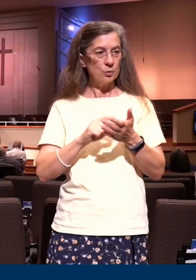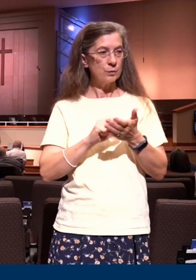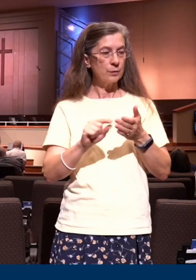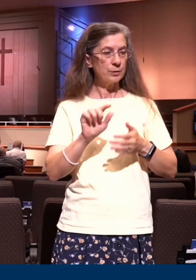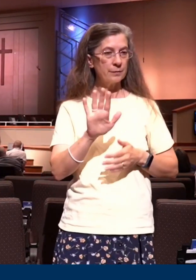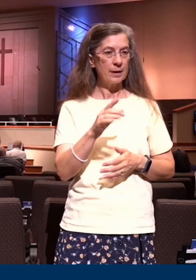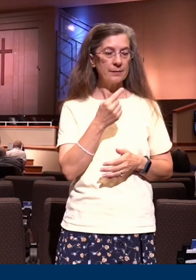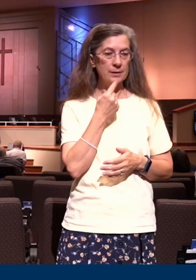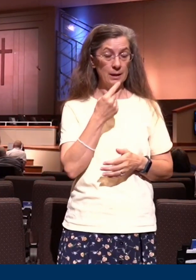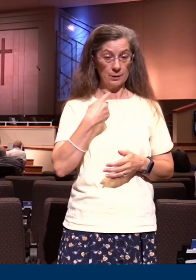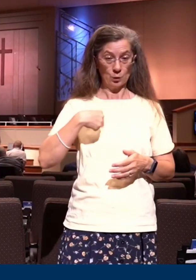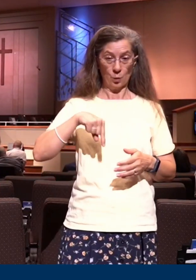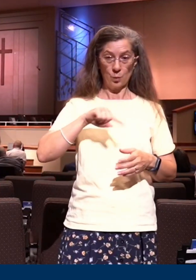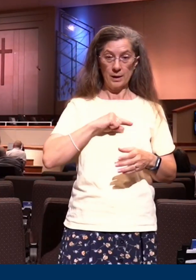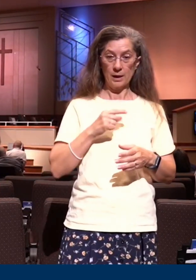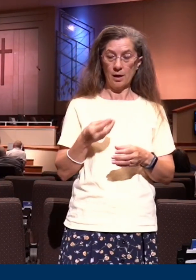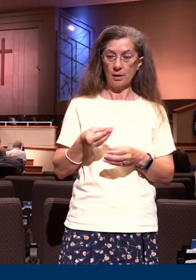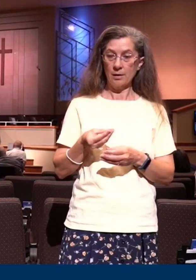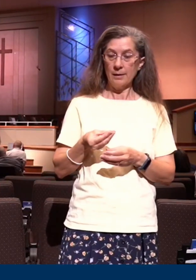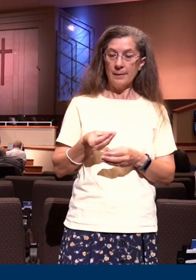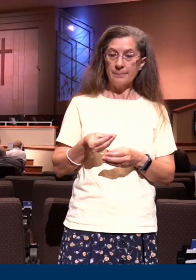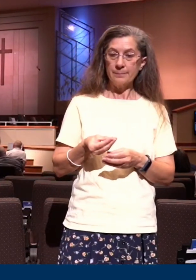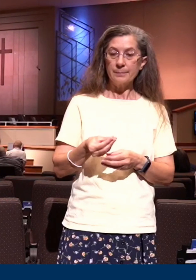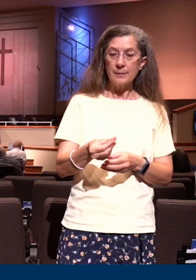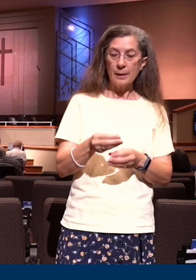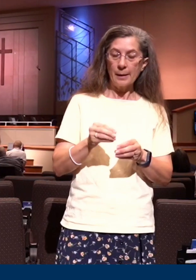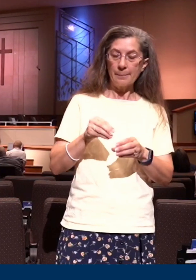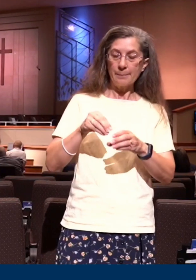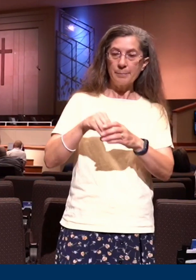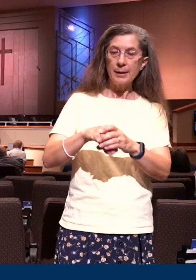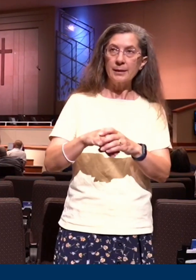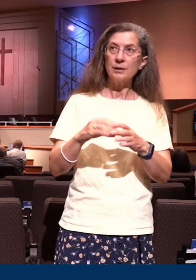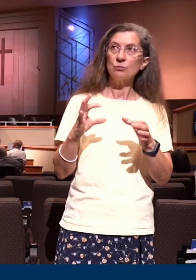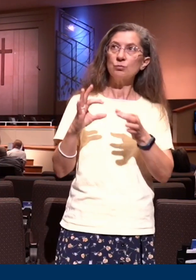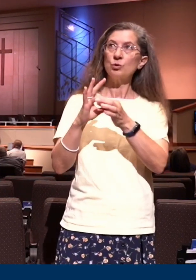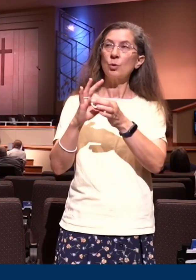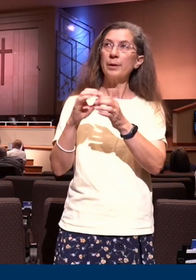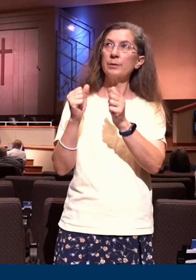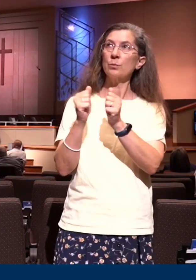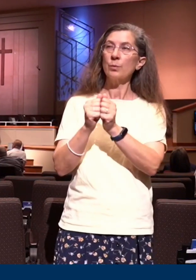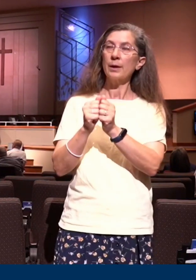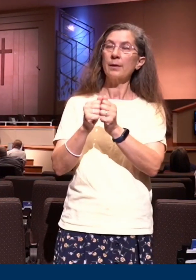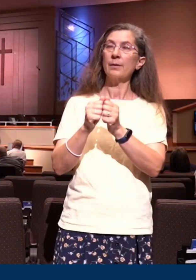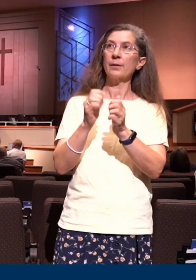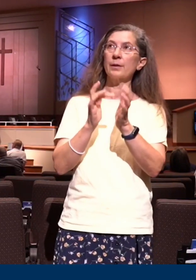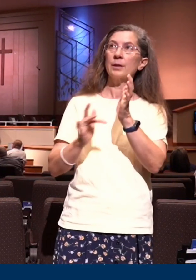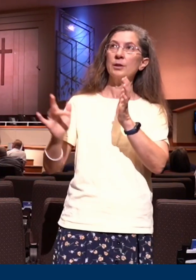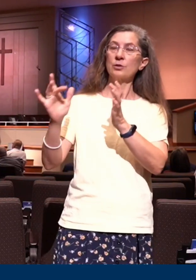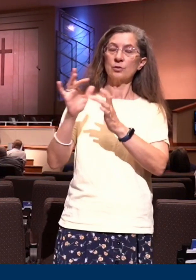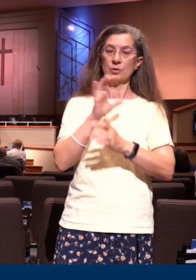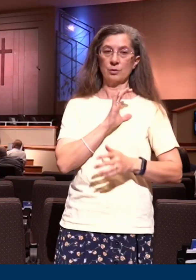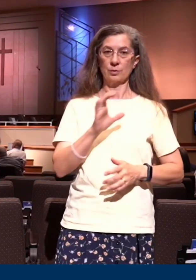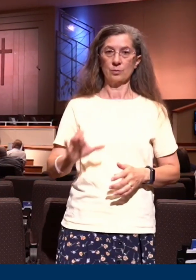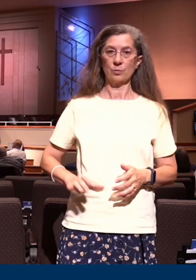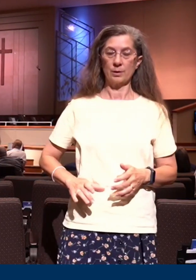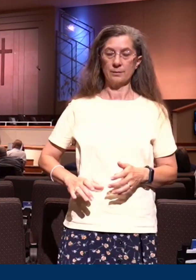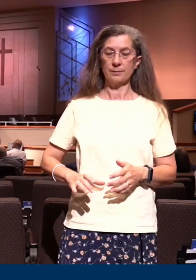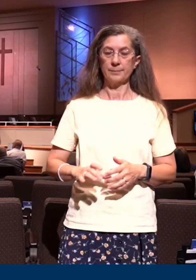have been planted together, born together with, or of joint origin. When